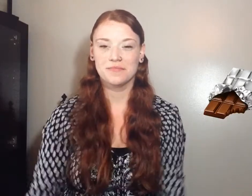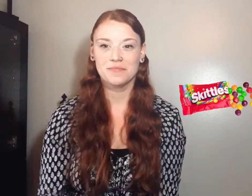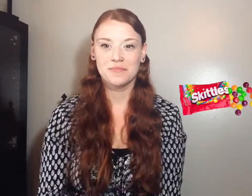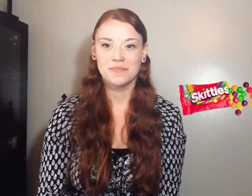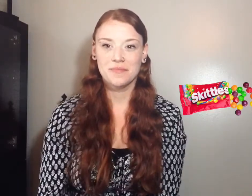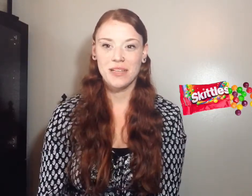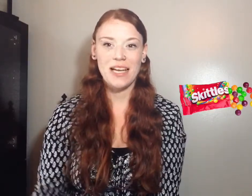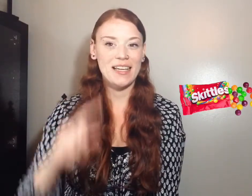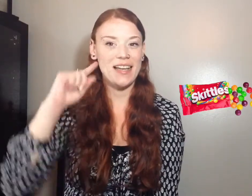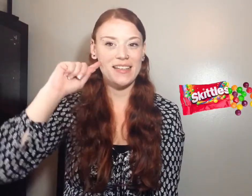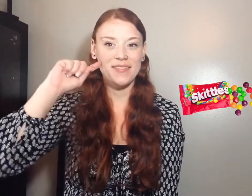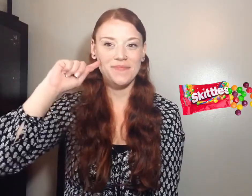And candy.